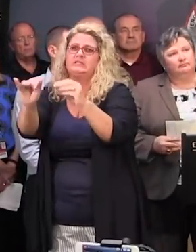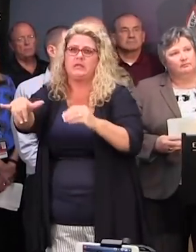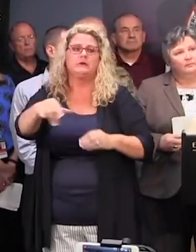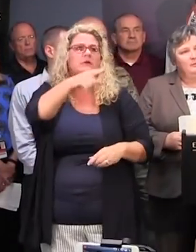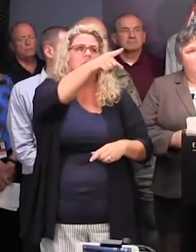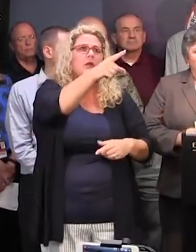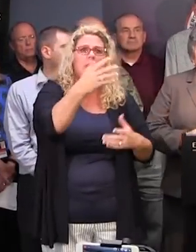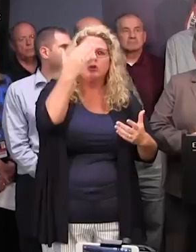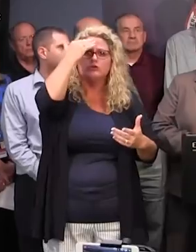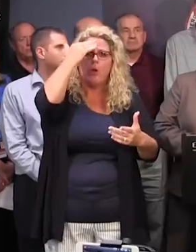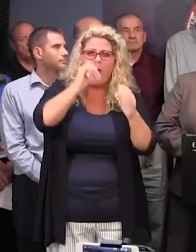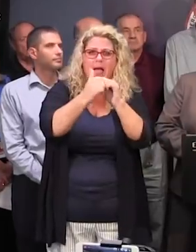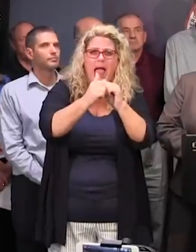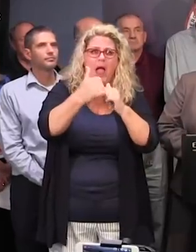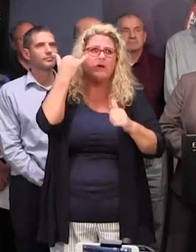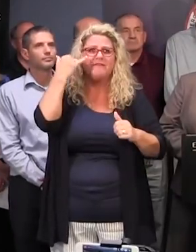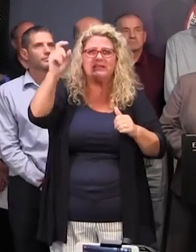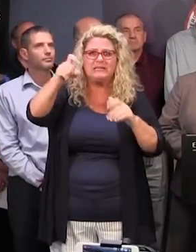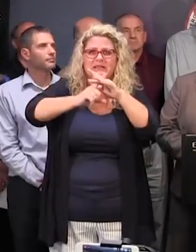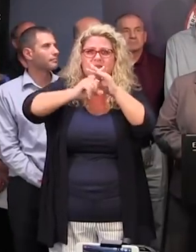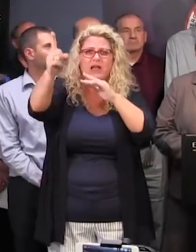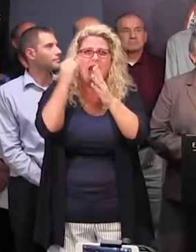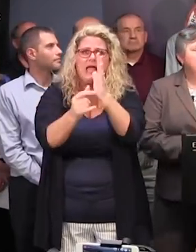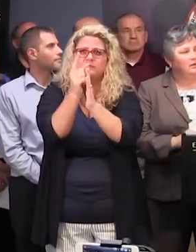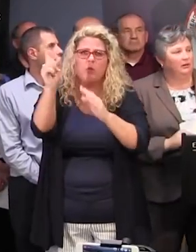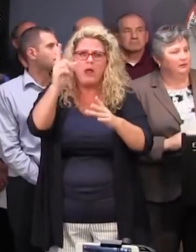information because they were wondering if they needed to evacuate the last minute?